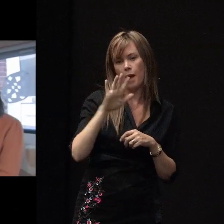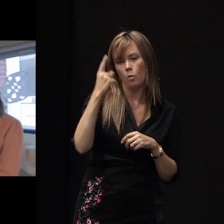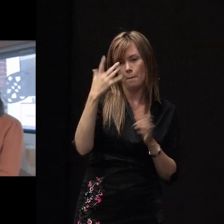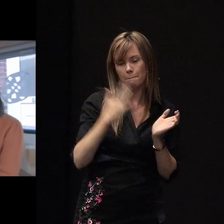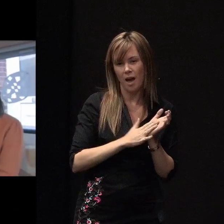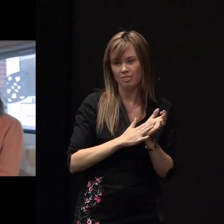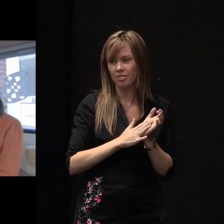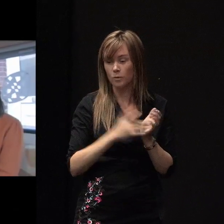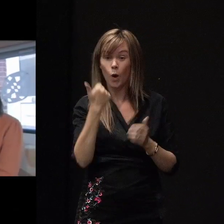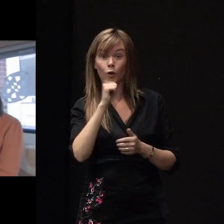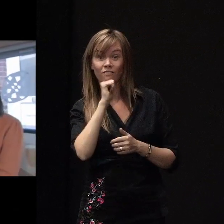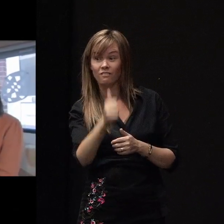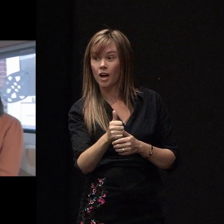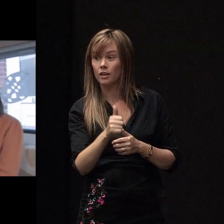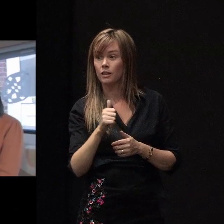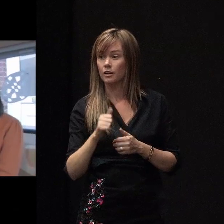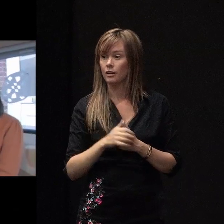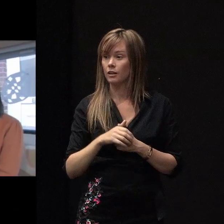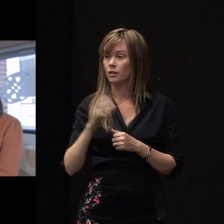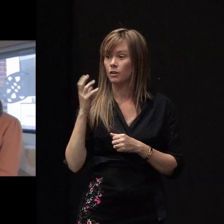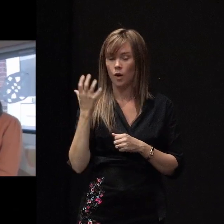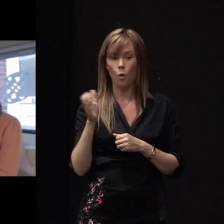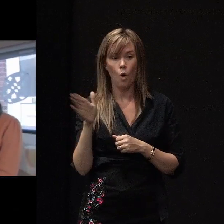month, it was quite good fun. We all joined the caravan club.